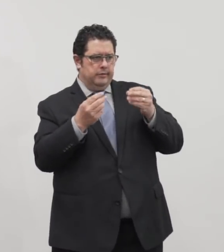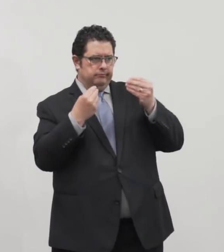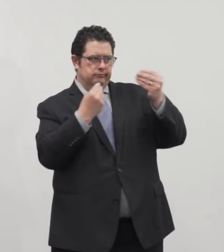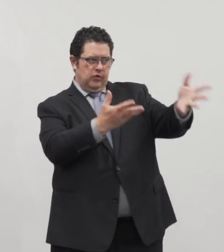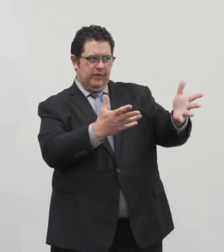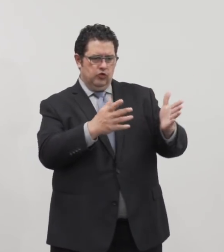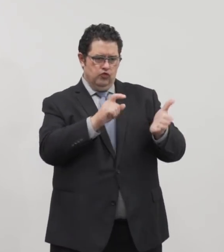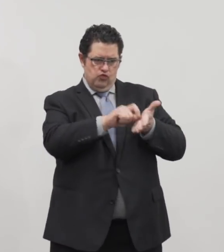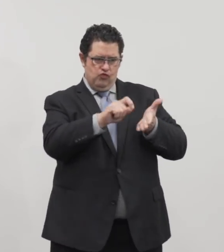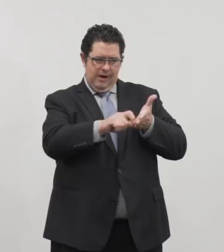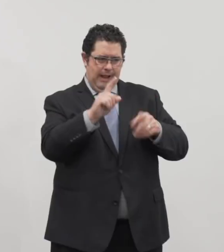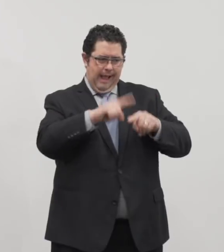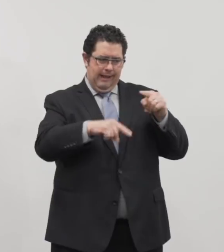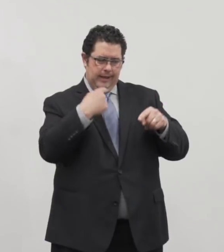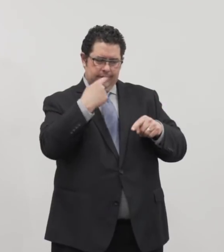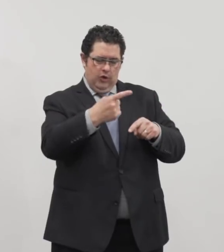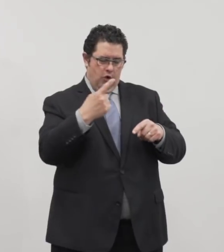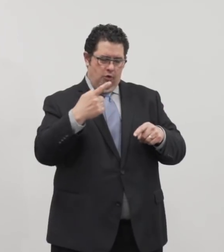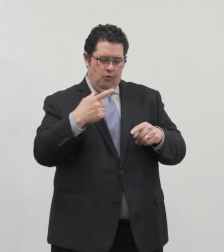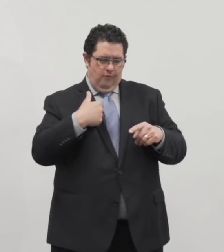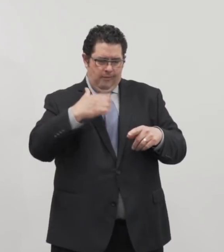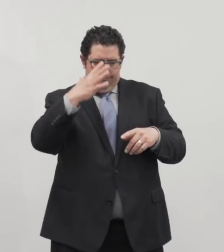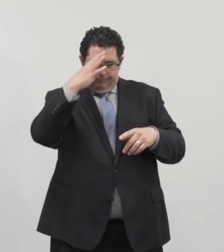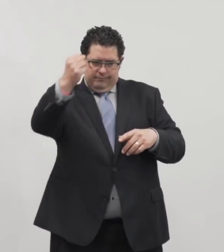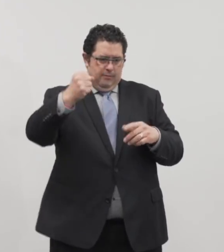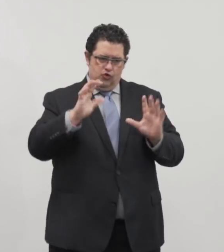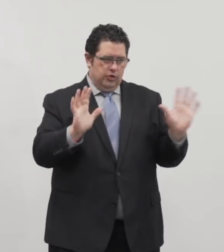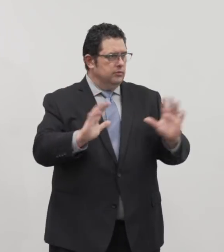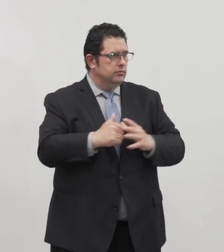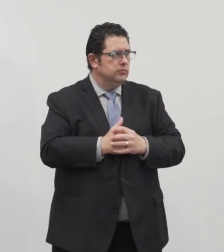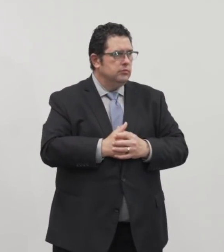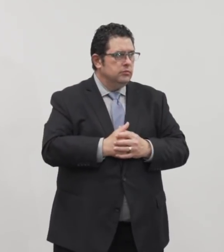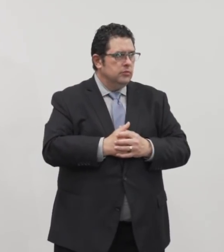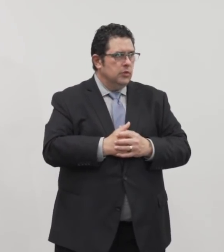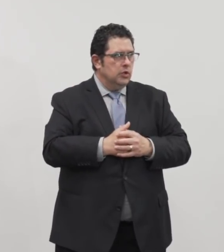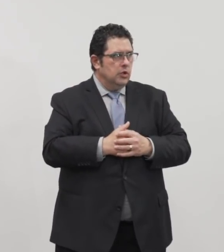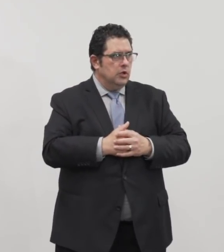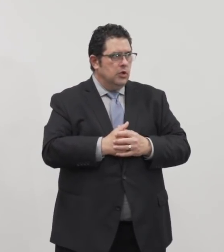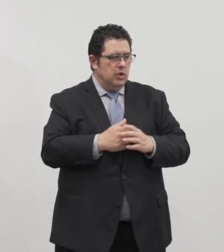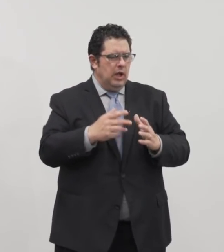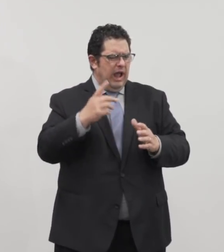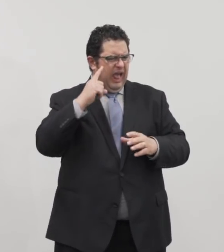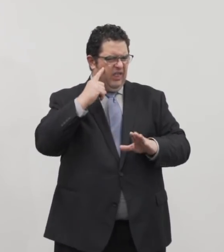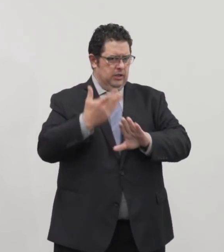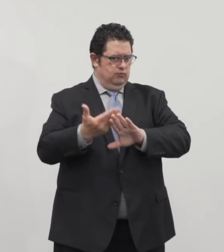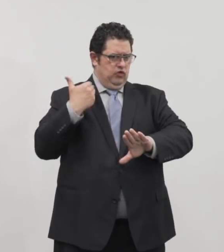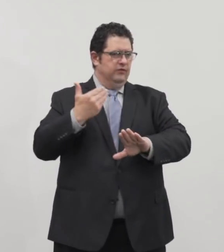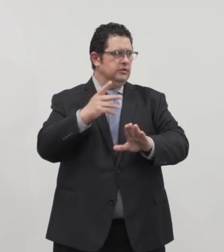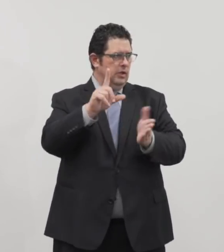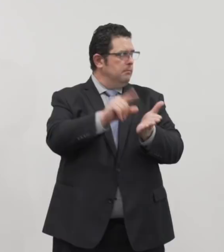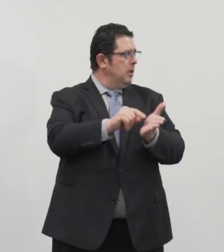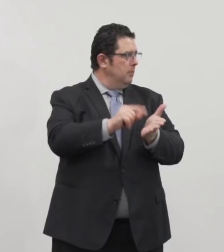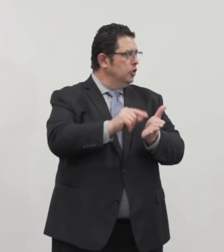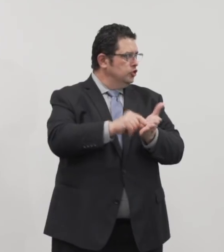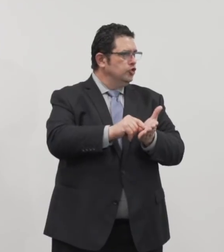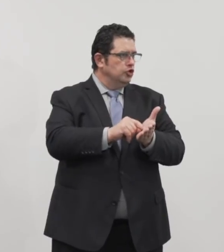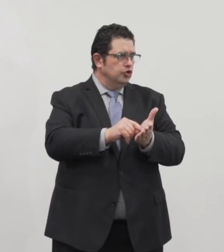quote that from memory. But we'll get that for you. But is it in here? I think it's been previously published, actually. Yeah.